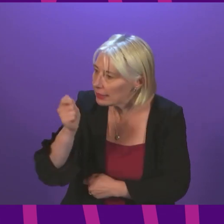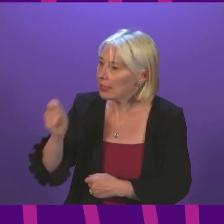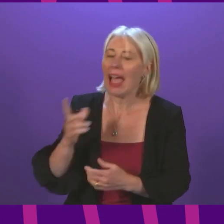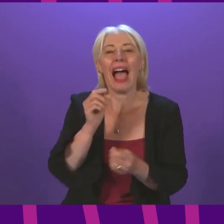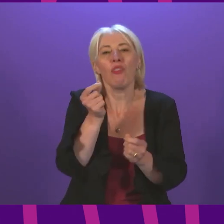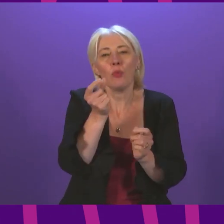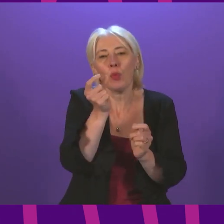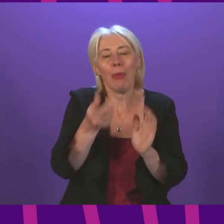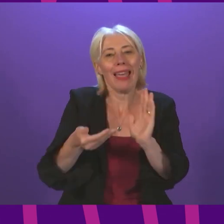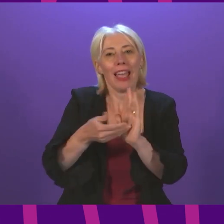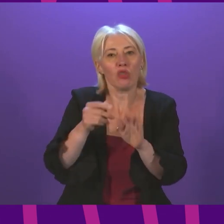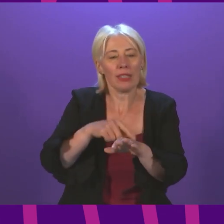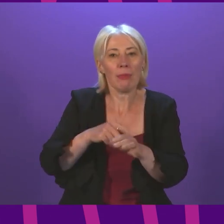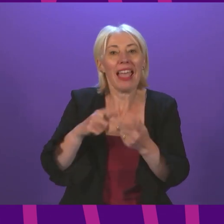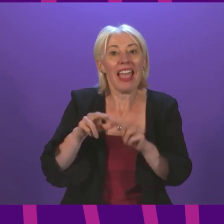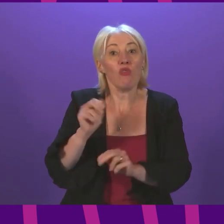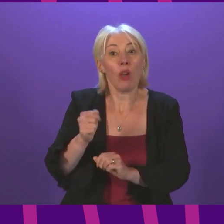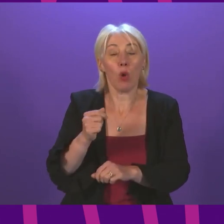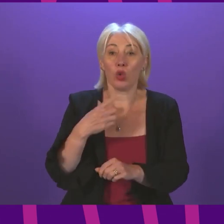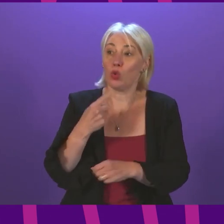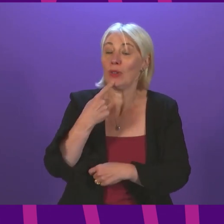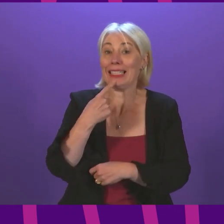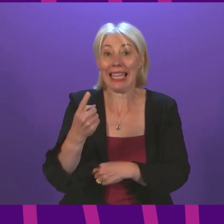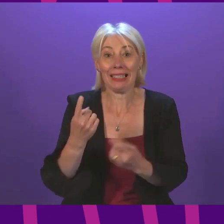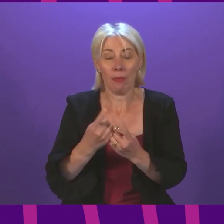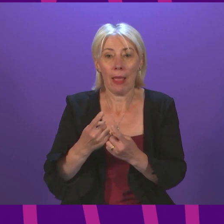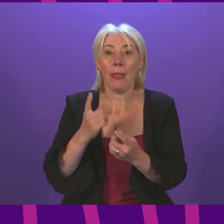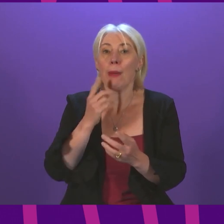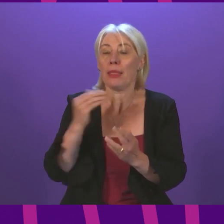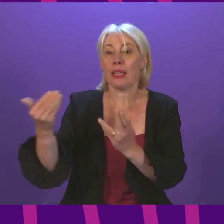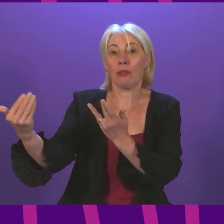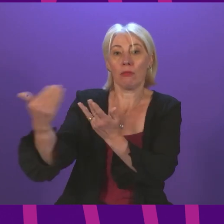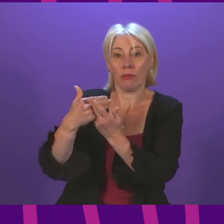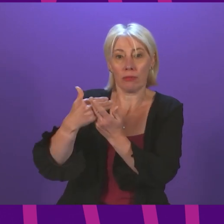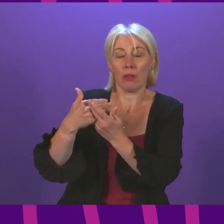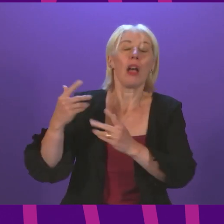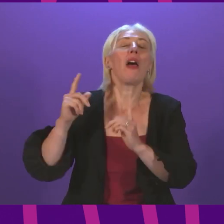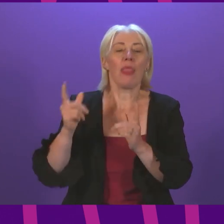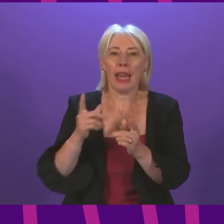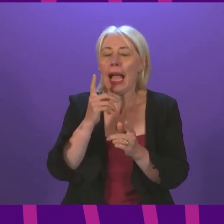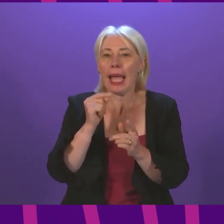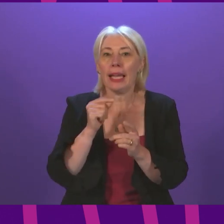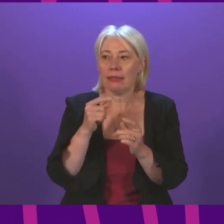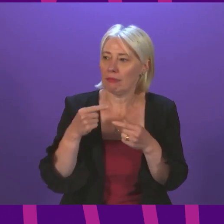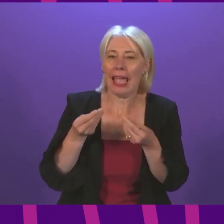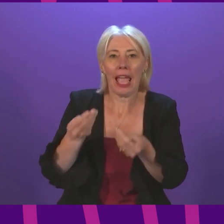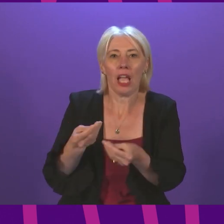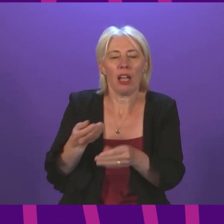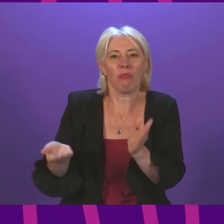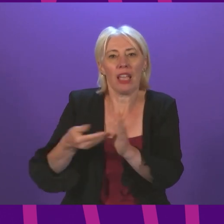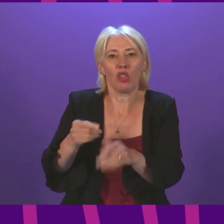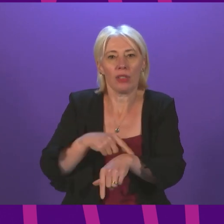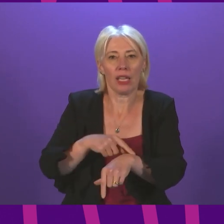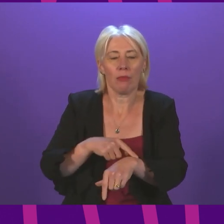in hand. So if you have a contribution to make, please make it through an intervention and I will give you your time back. Myles Briggs, can you speak to and move amendment